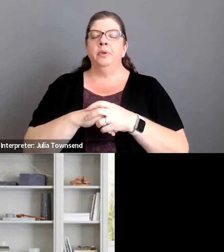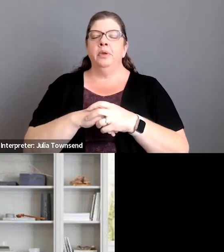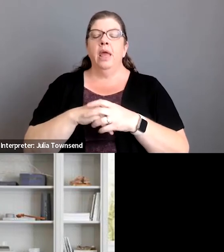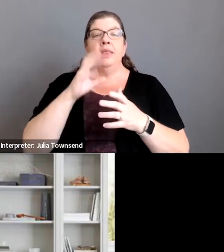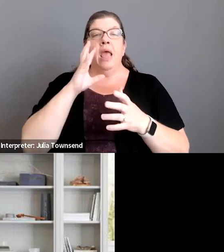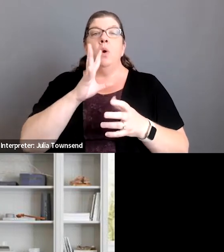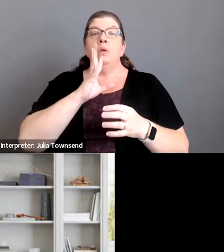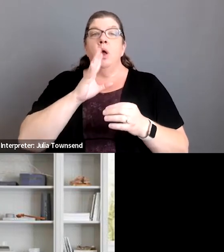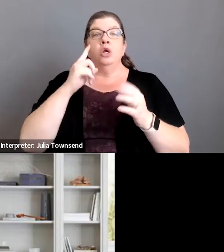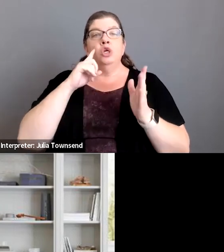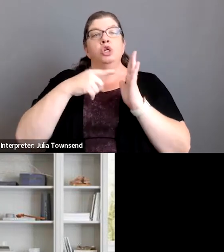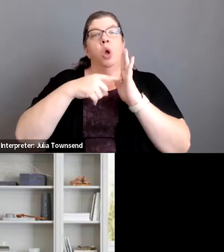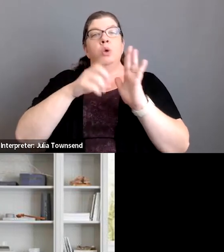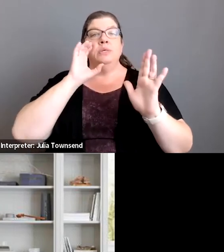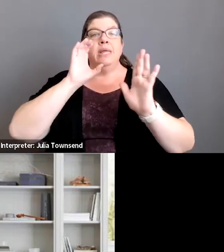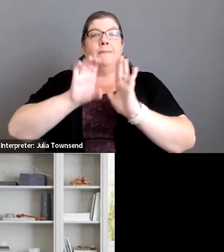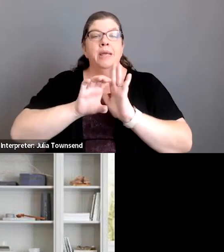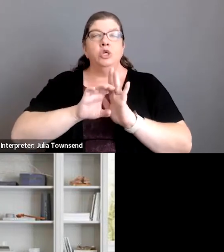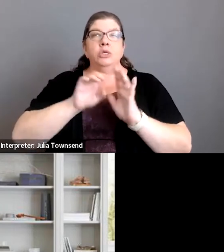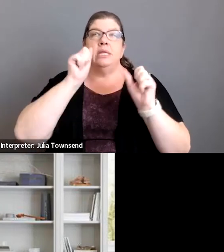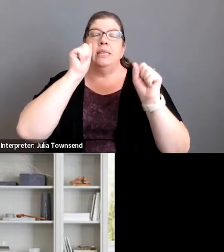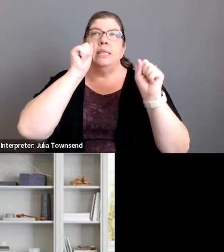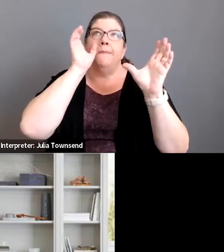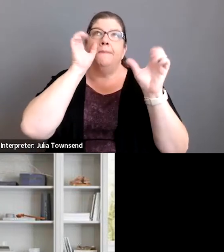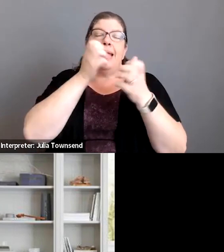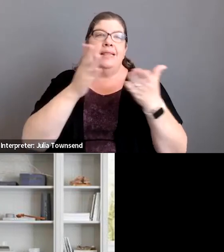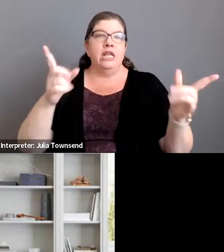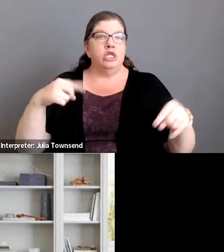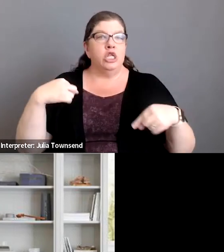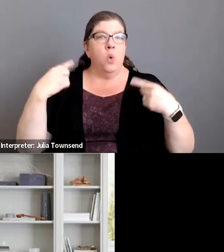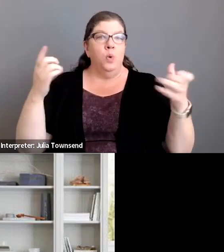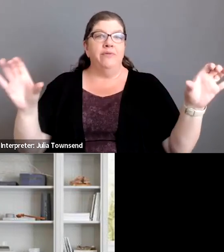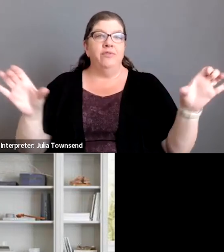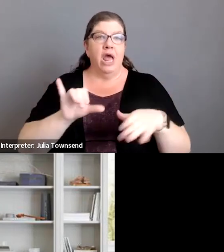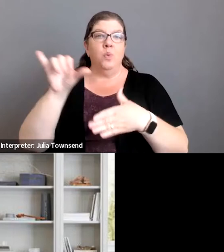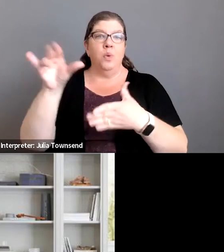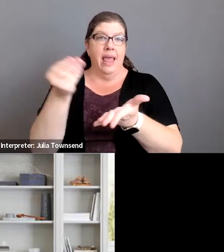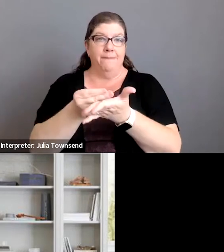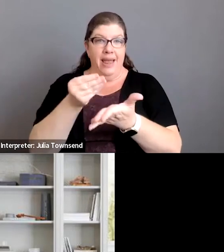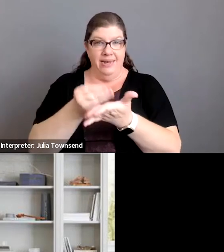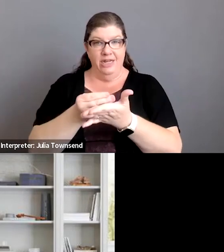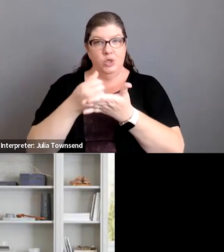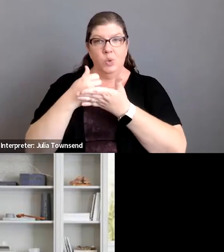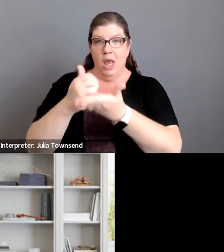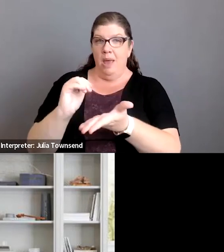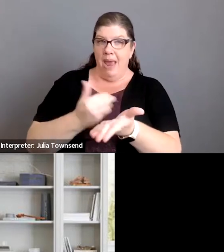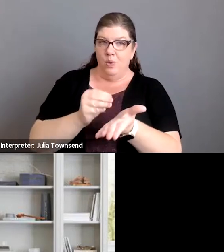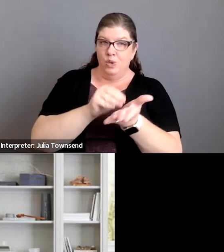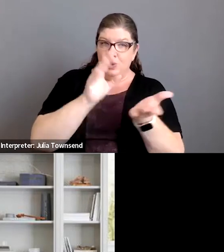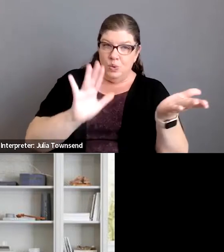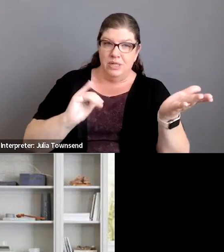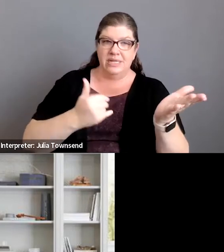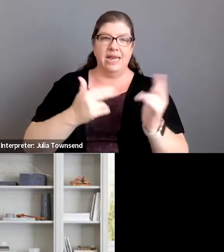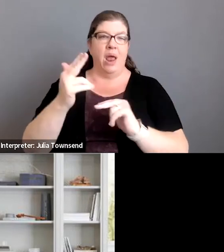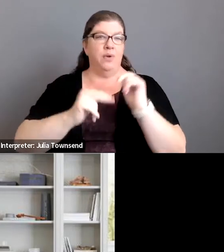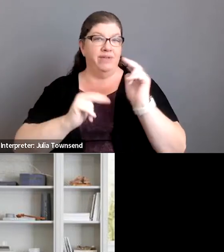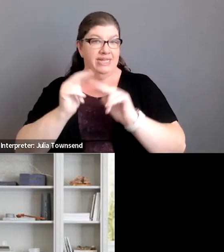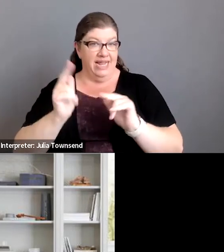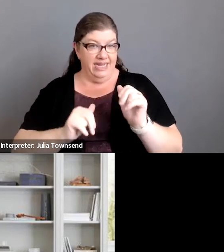just talk just show you some pictures of some of the amazing things that we've been able to do with this money to help our students in our facilities